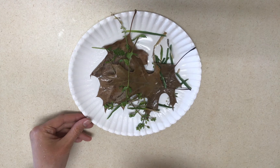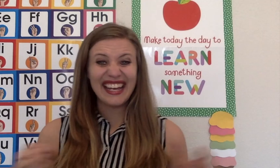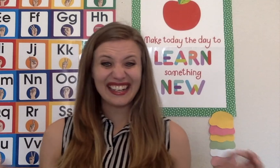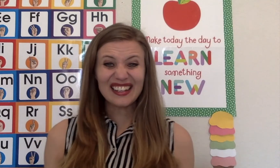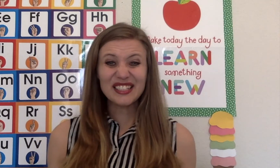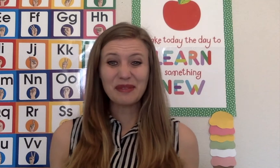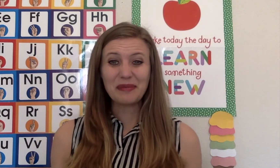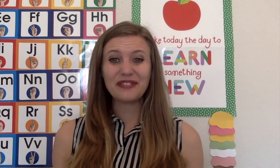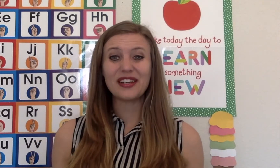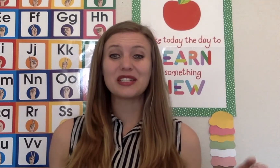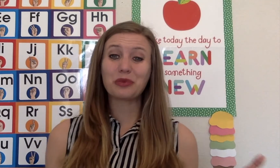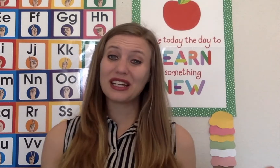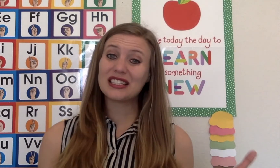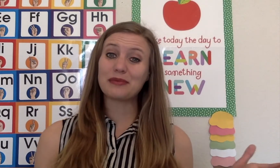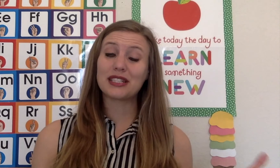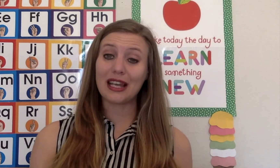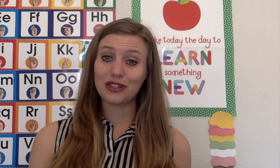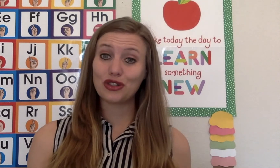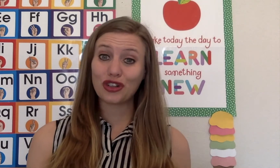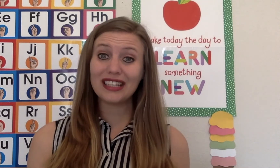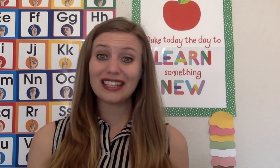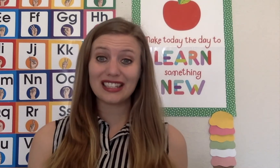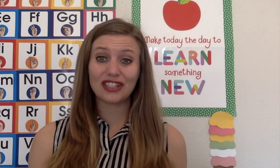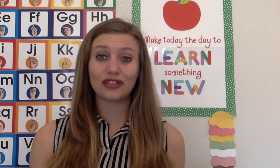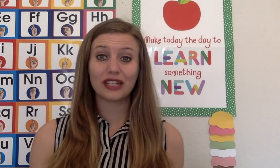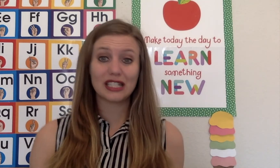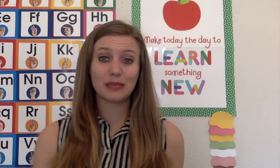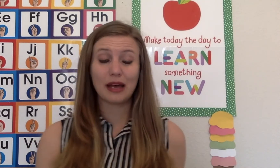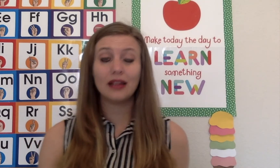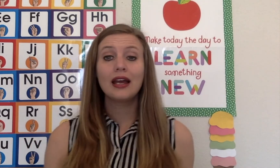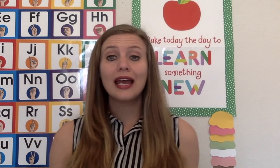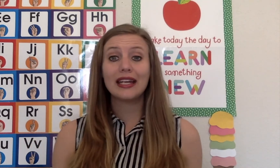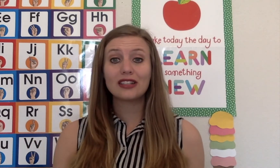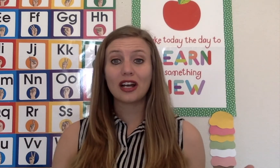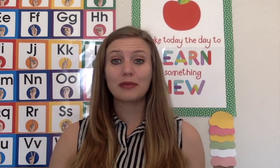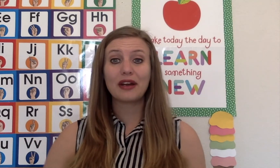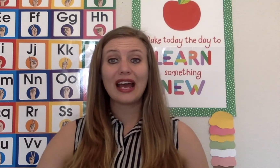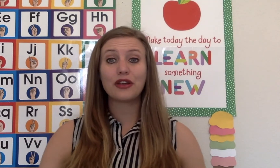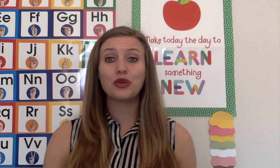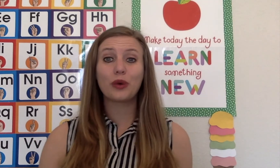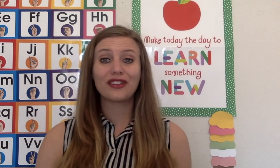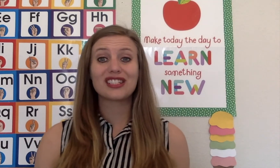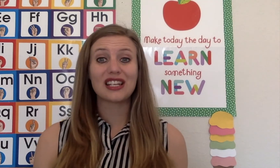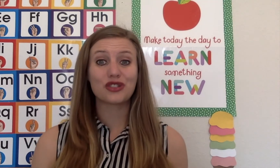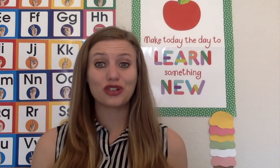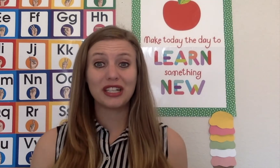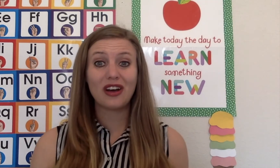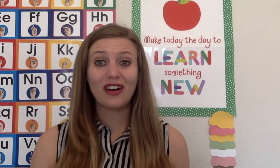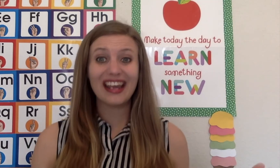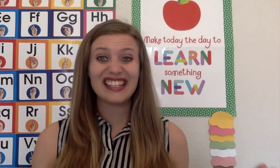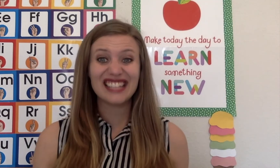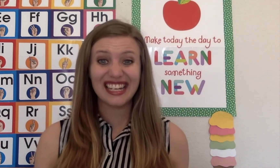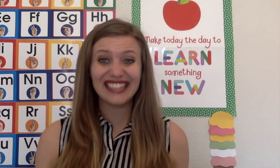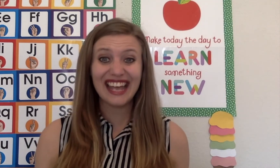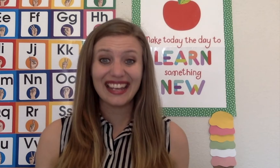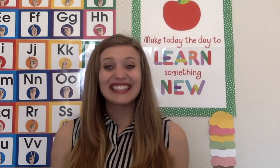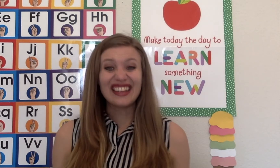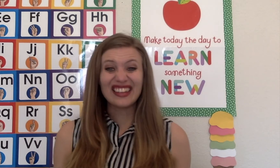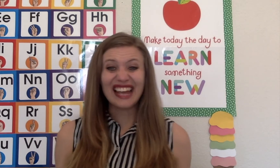It also might be fun to bring in some sunscreen that the children can smell and talk about how you wear the sunscreen on a sunny day. Now the last